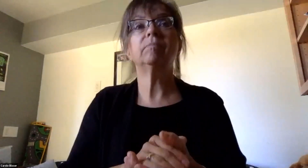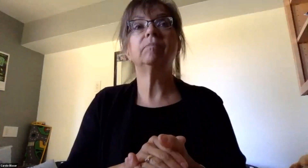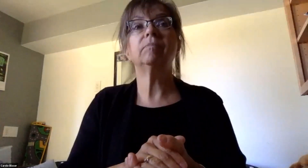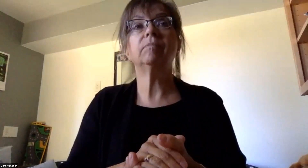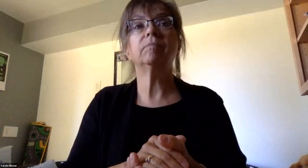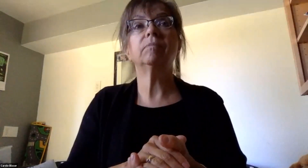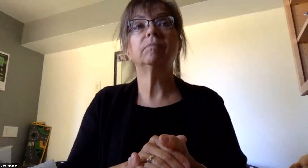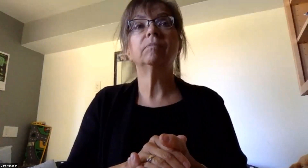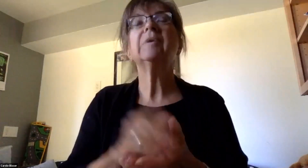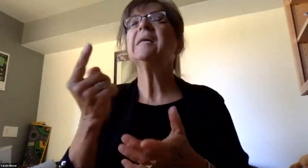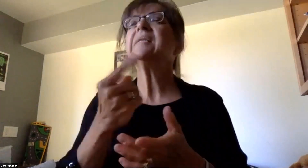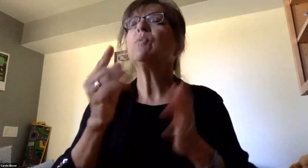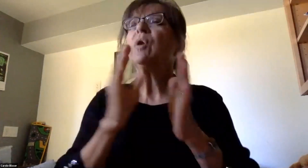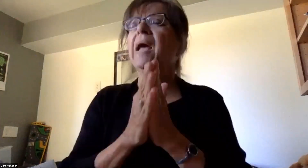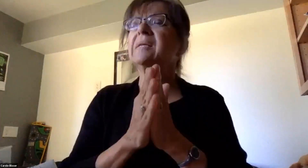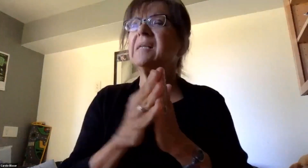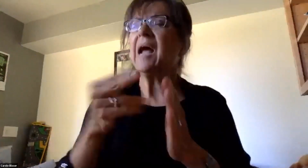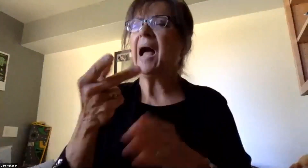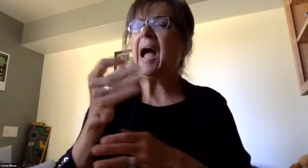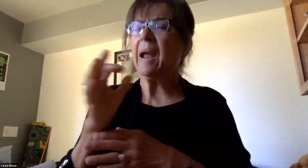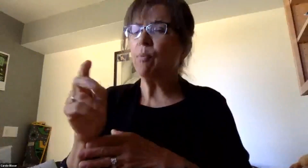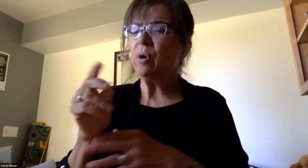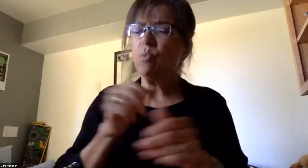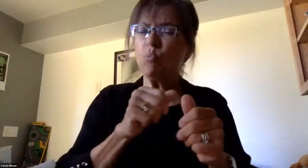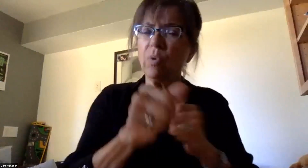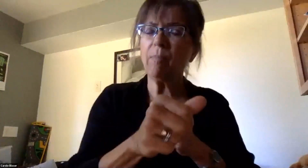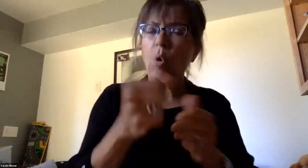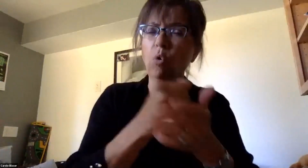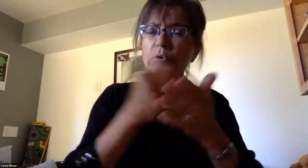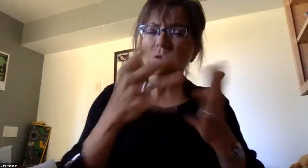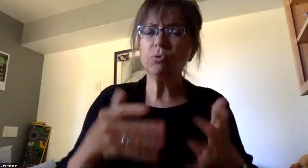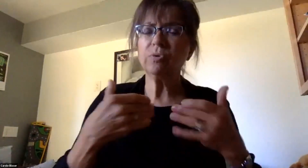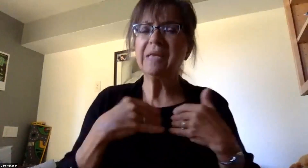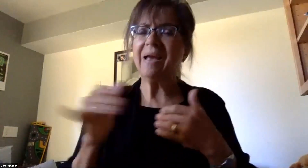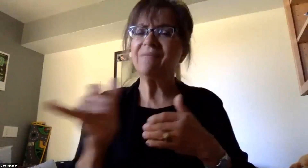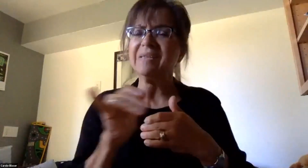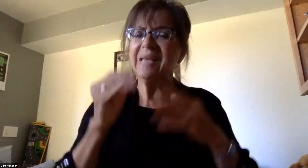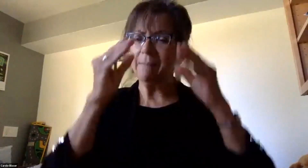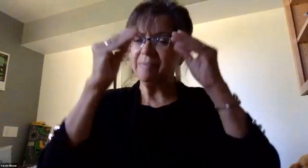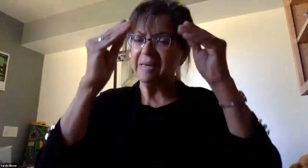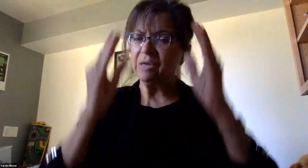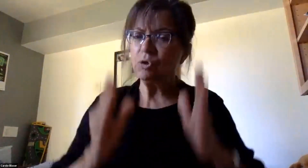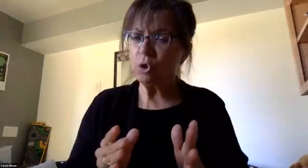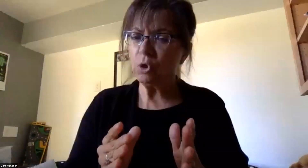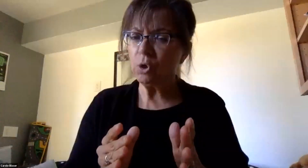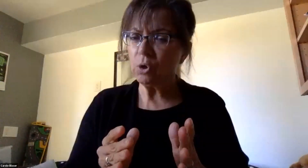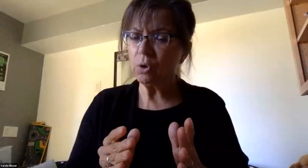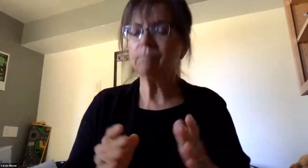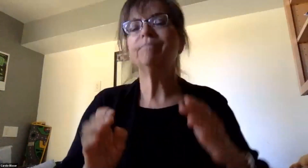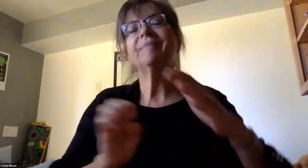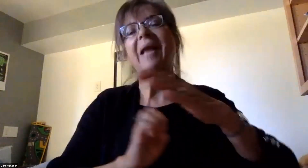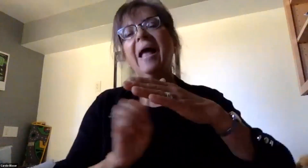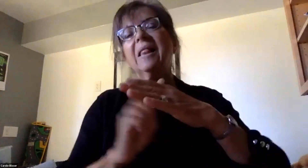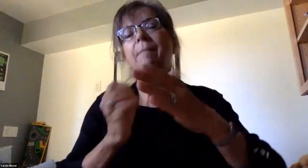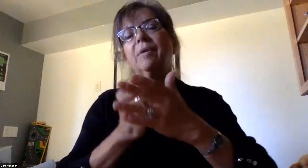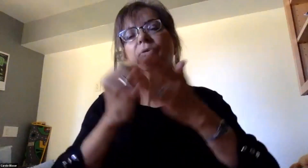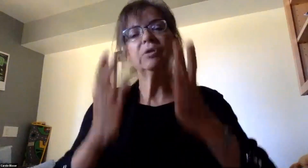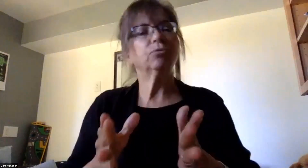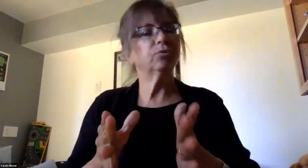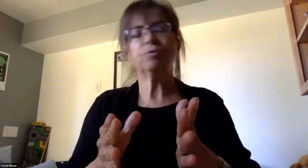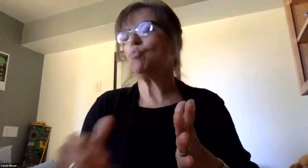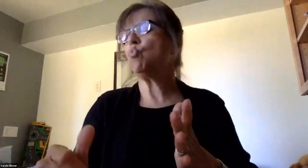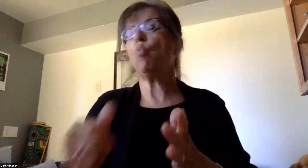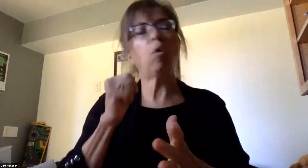A question was asked, will hybrid and remote students have the same teacher for instruction? Elementary students will not have the same